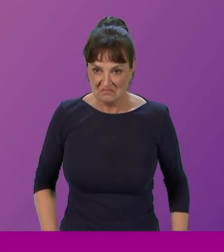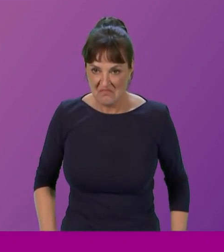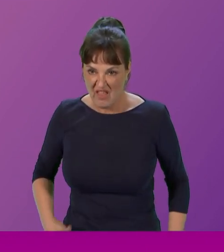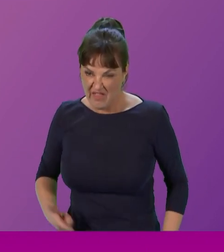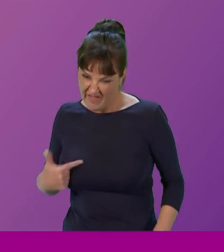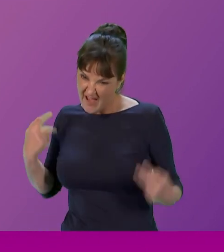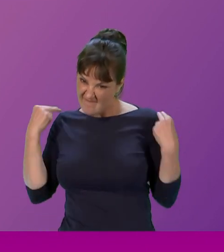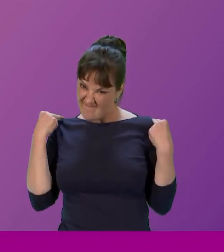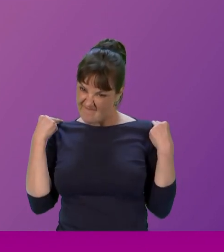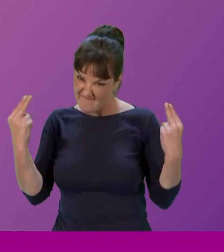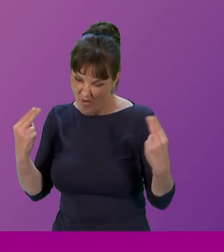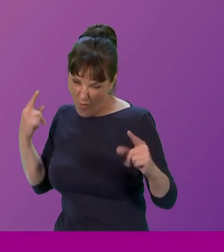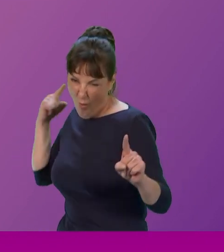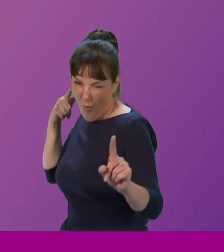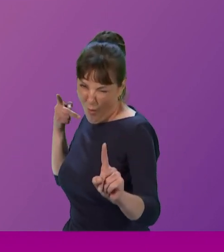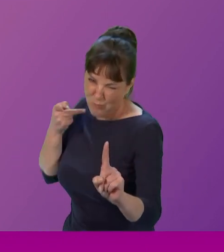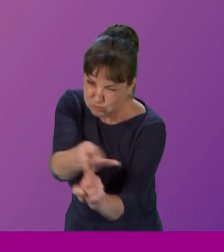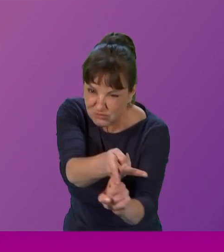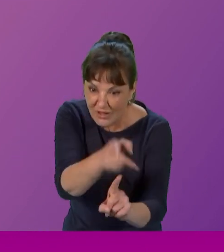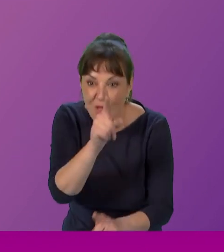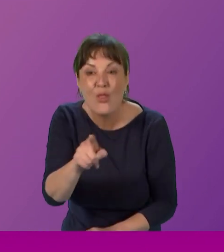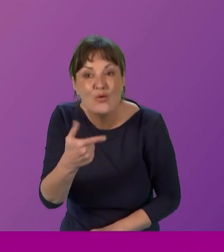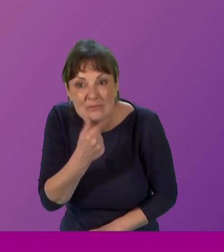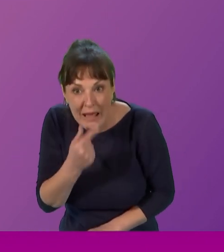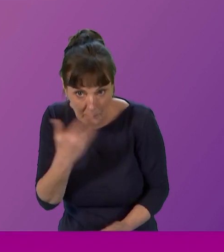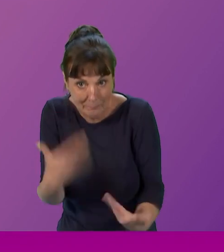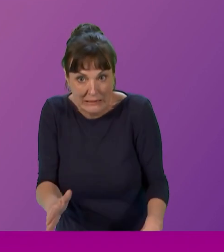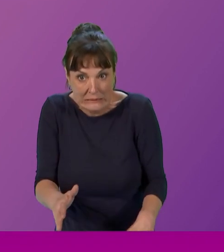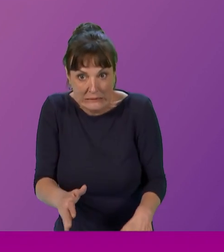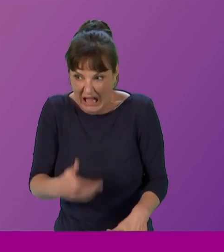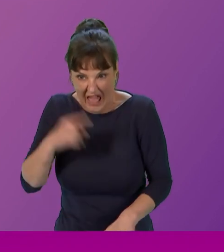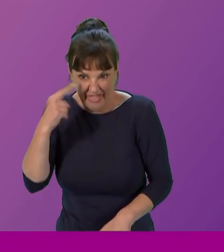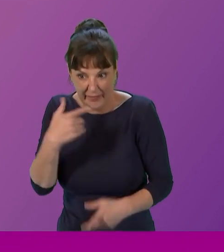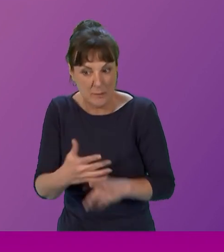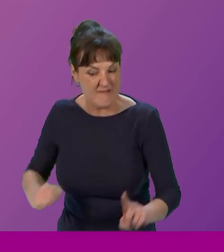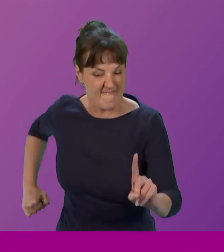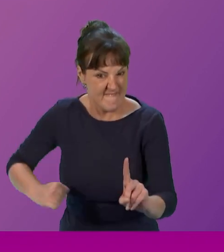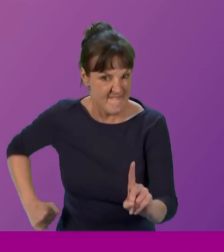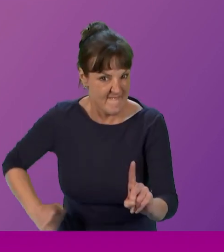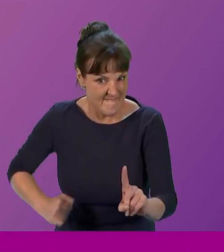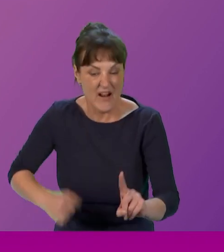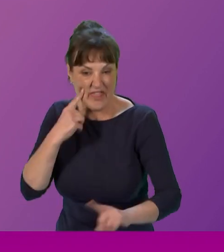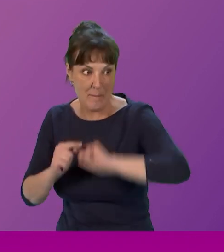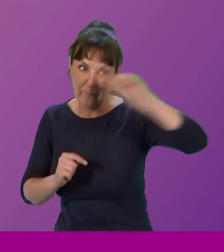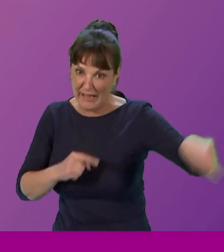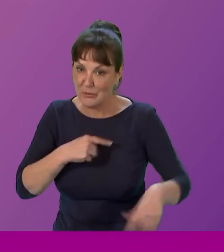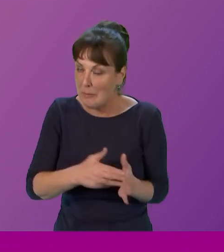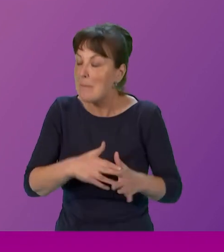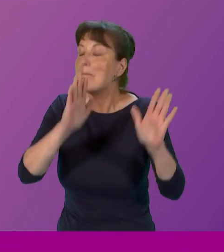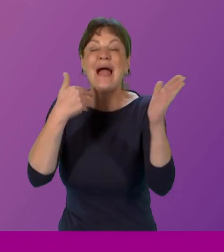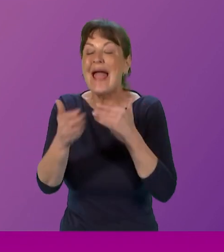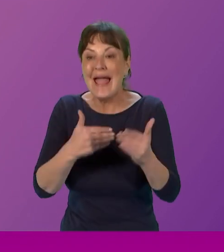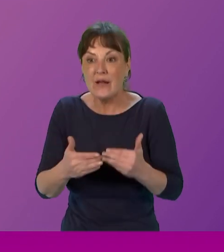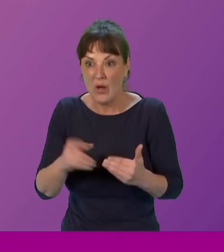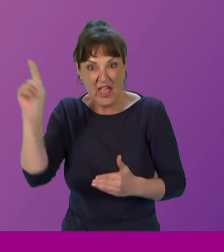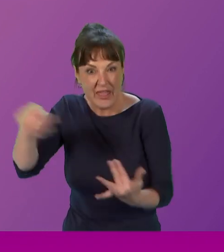and God help them. And they've probably given a right belt around the air and sent them back to the rain mommies. And then they broke into the granaries and they